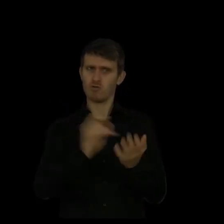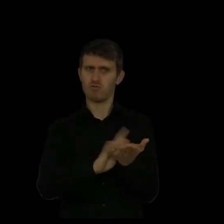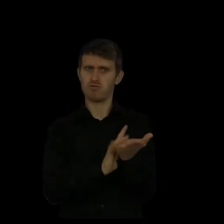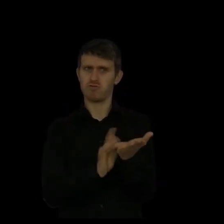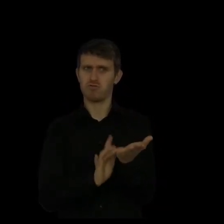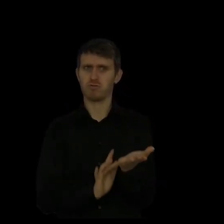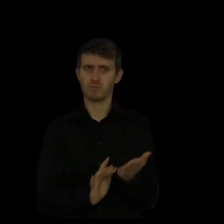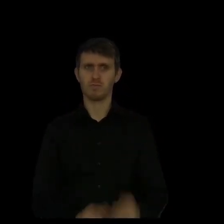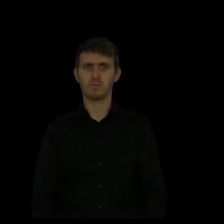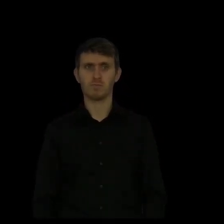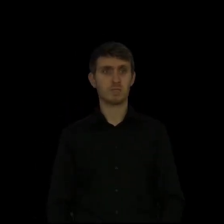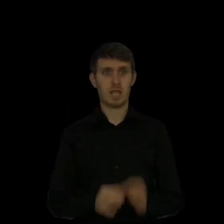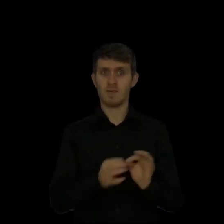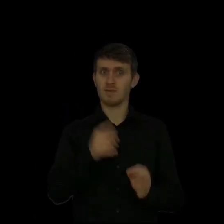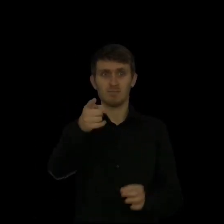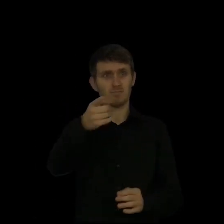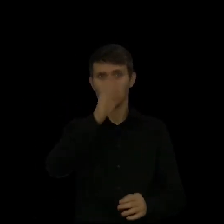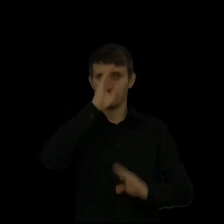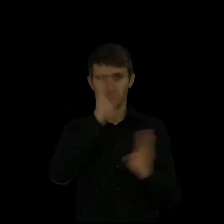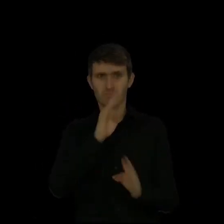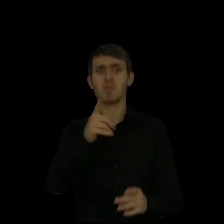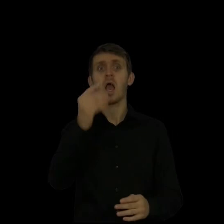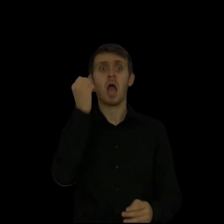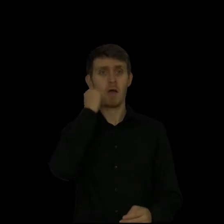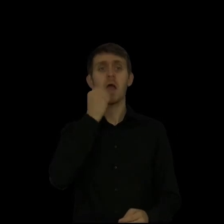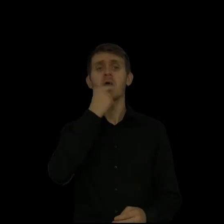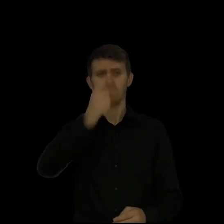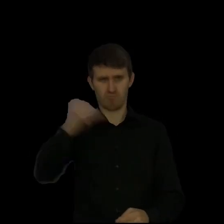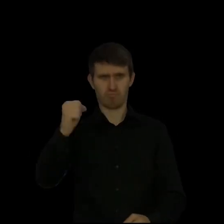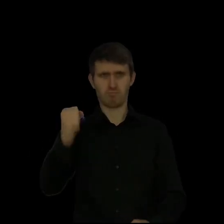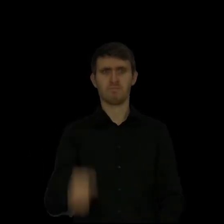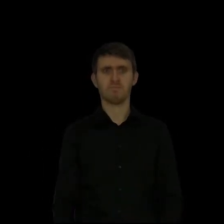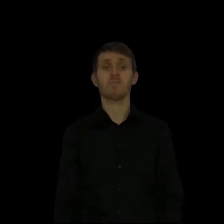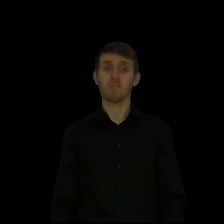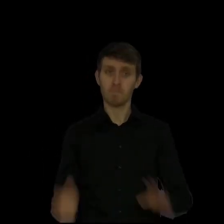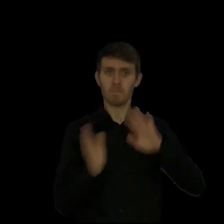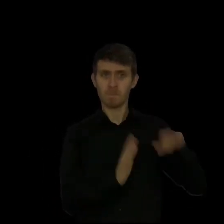delicious fruit. It's actually the fattiest of all the fruits. You probably didn't even think it was a fruit, even if you ate one.